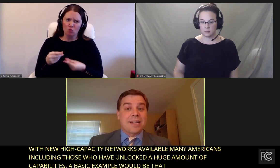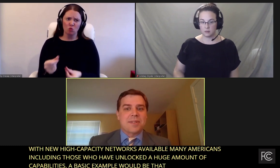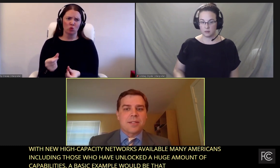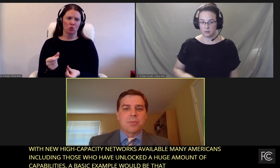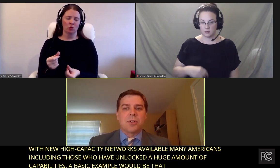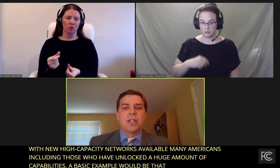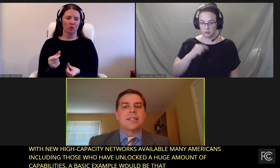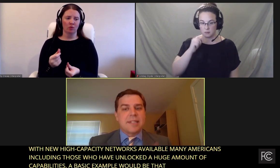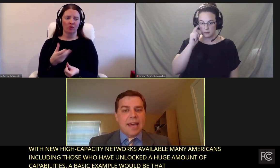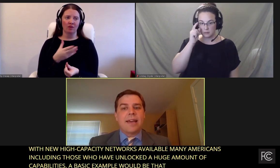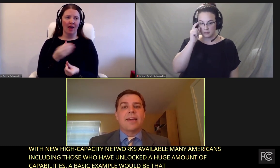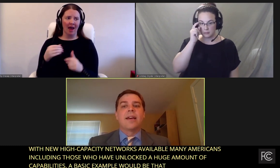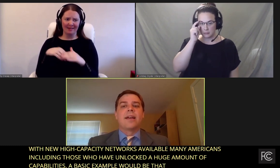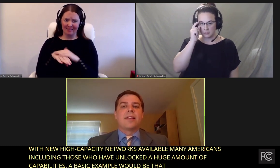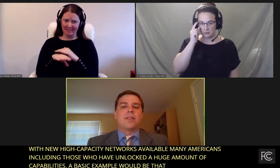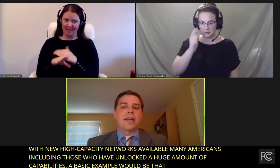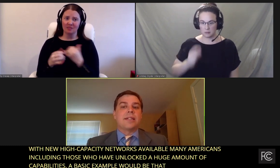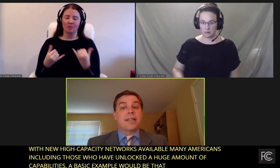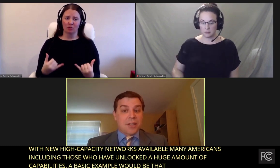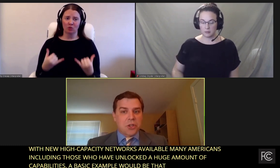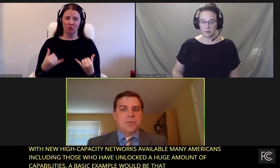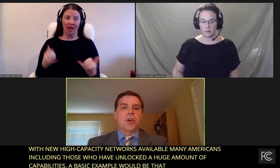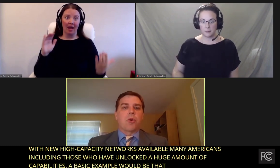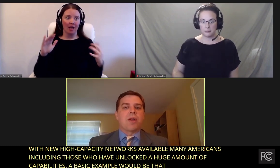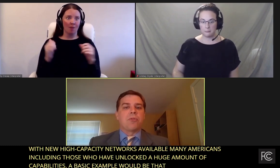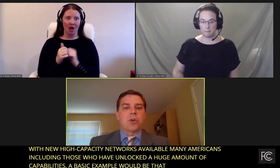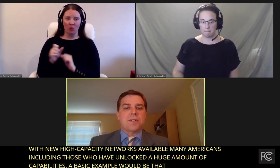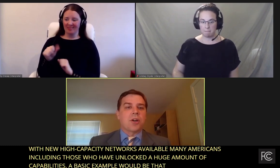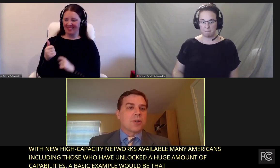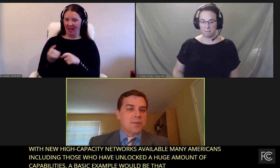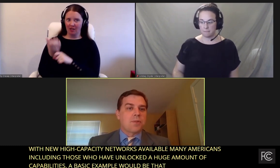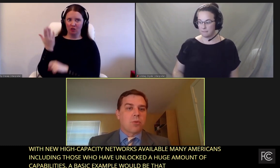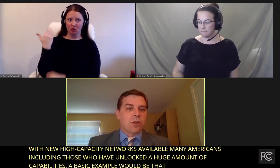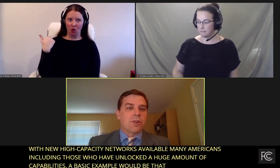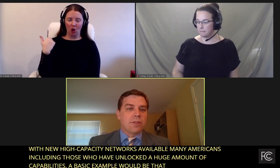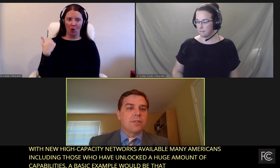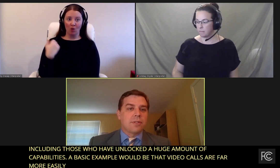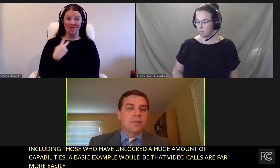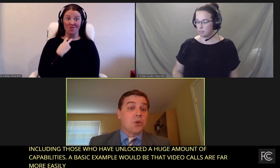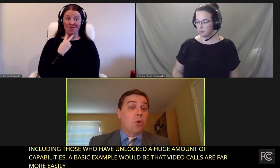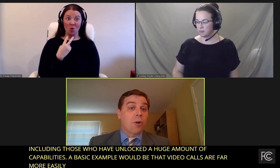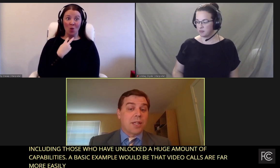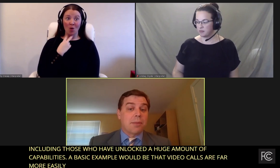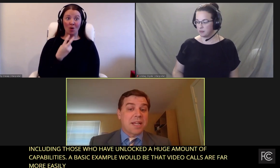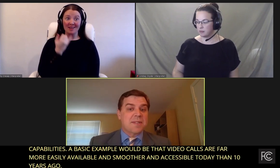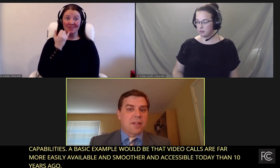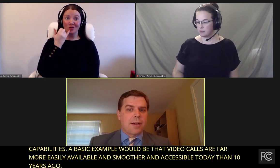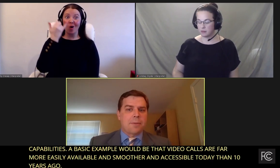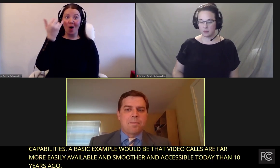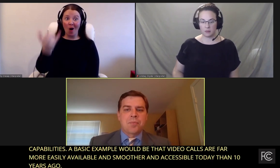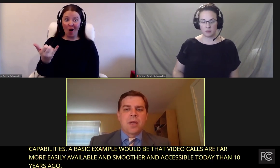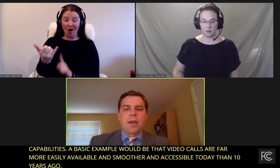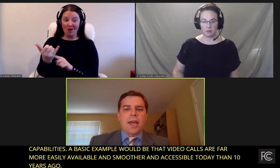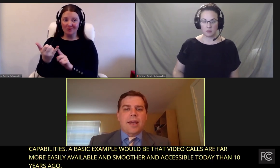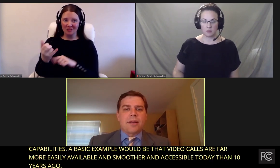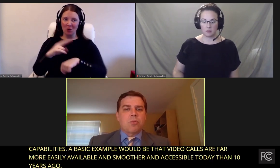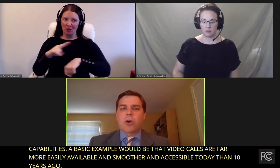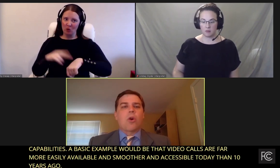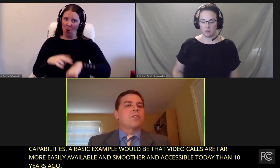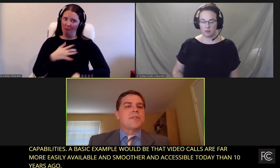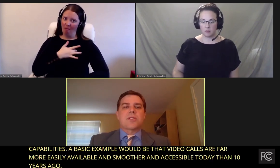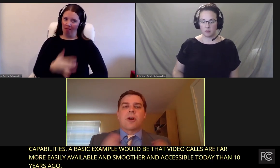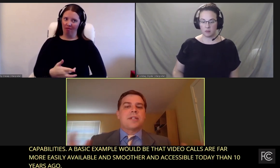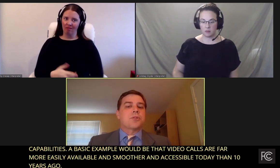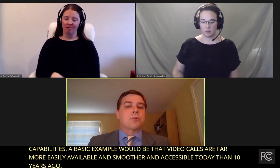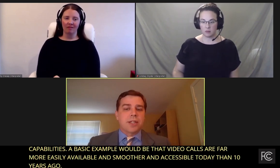accessible today than 10 years ago when voice calls were the norm and the baseline. And